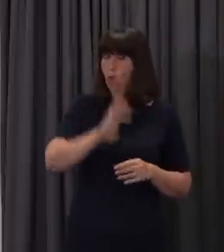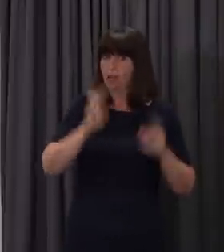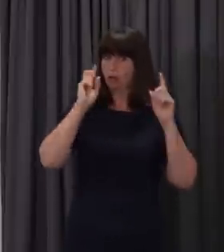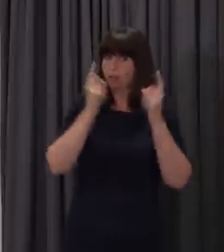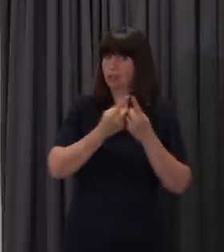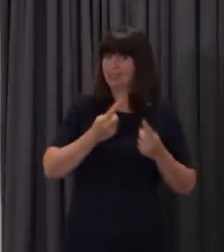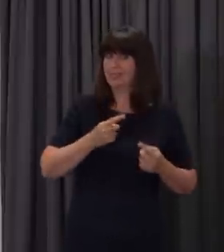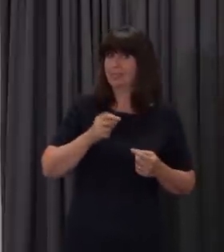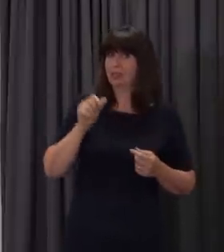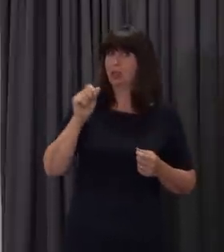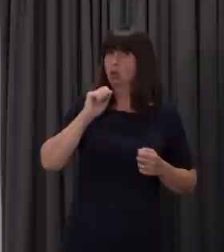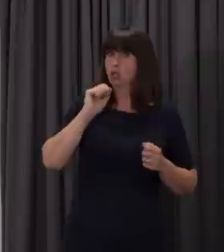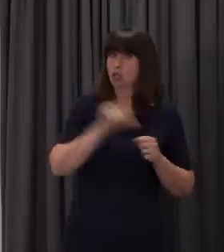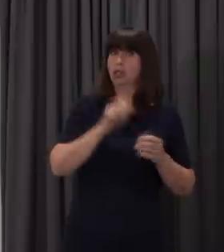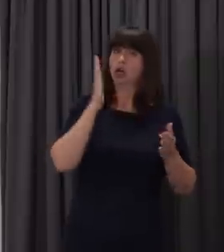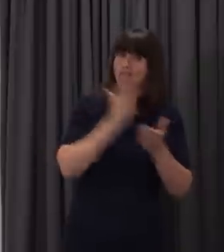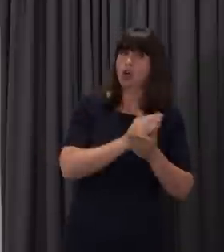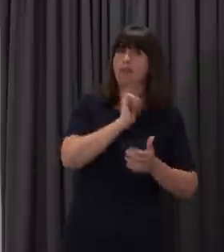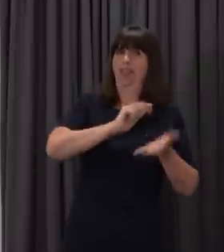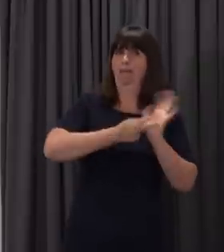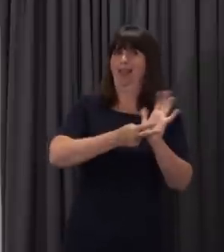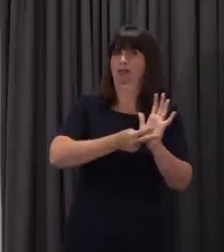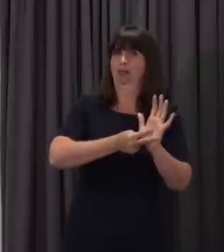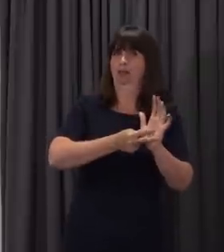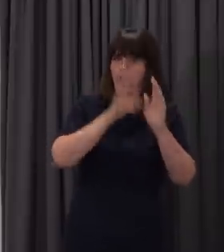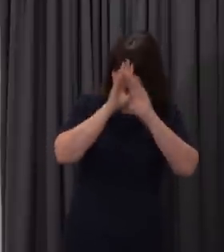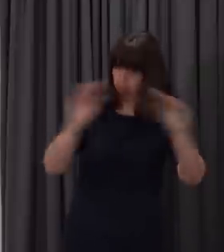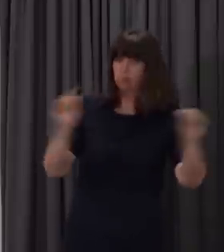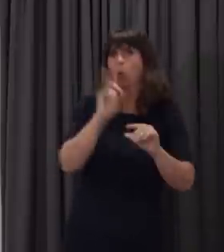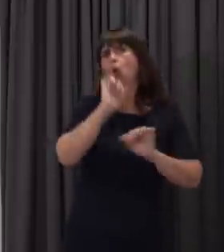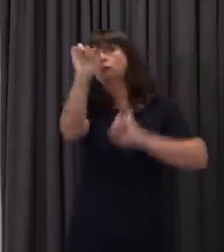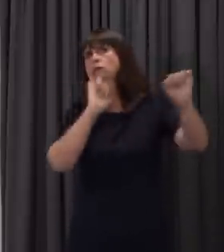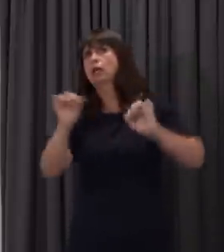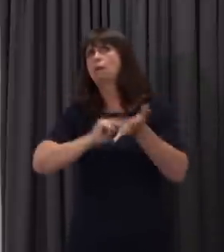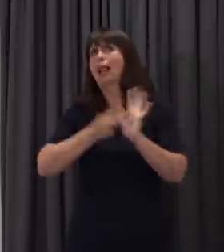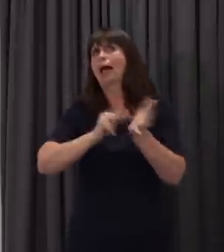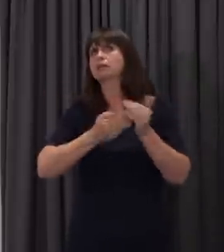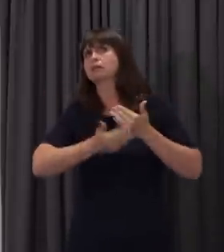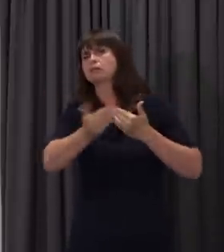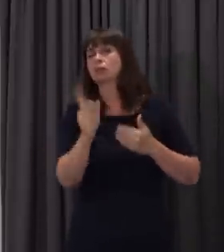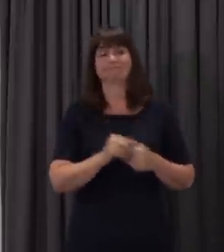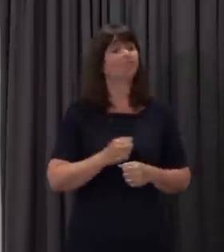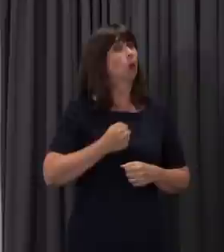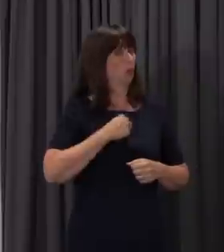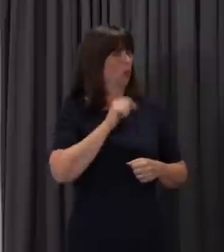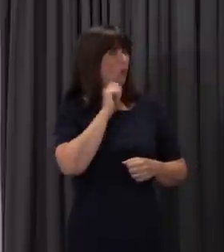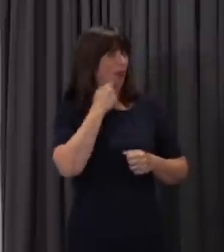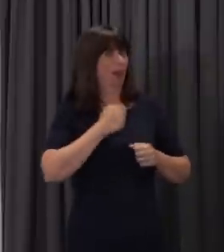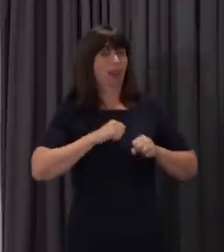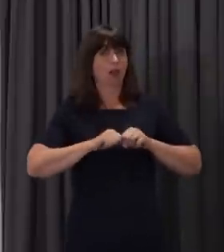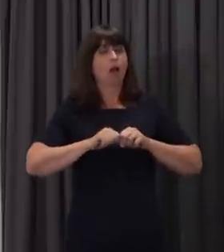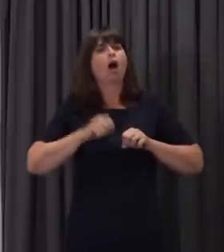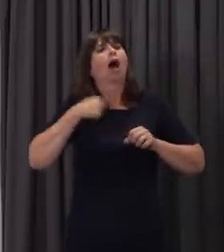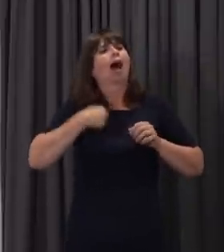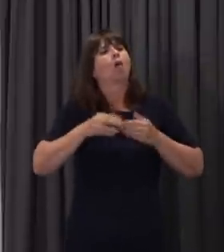confirm their plans for teaching as soon as possible? Well, as I said in my statement earlier, we will be publishing guidance for both,